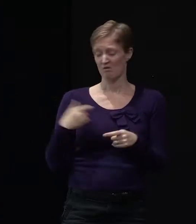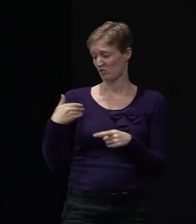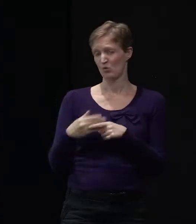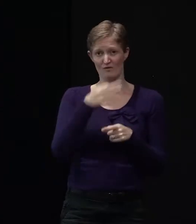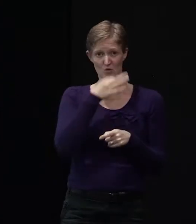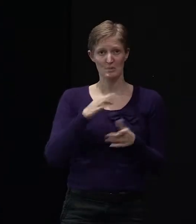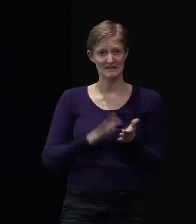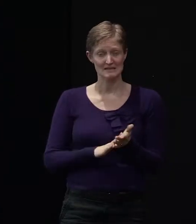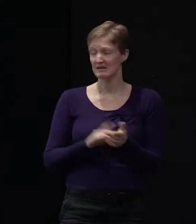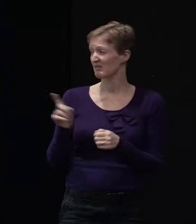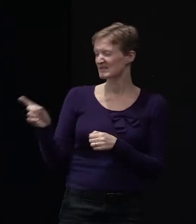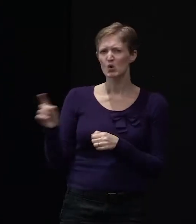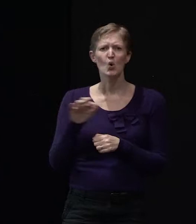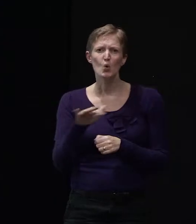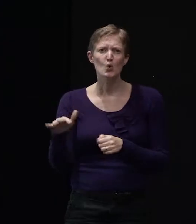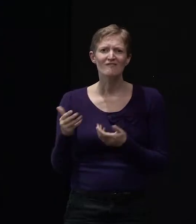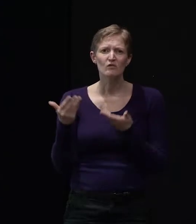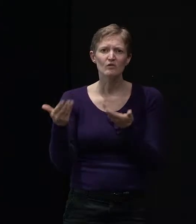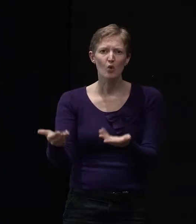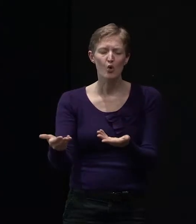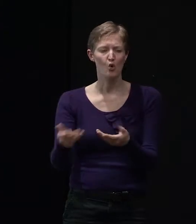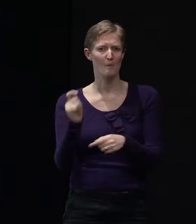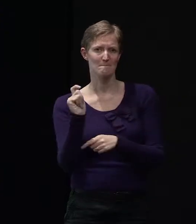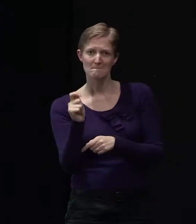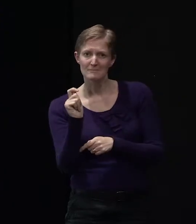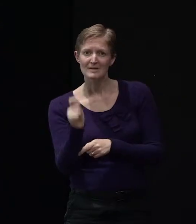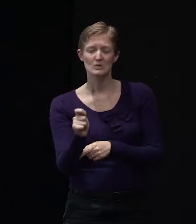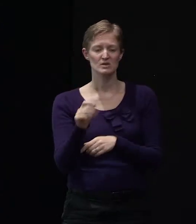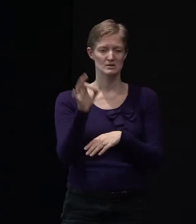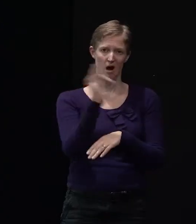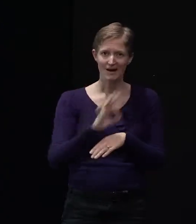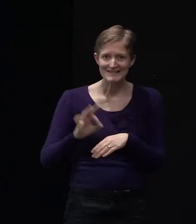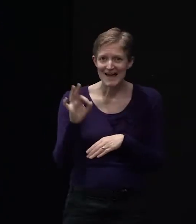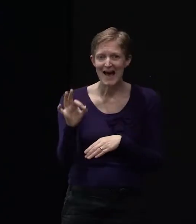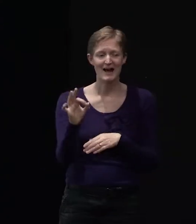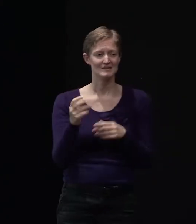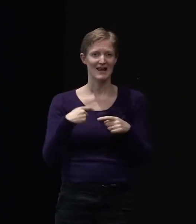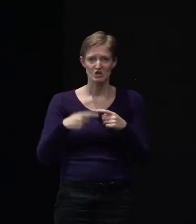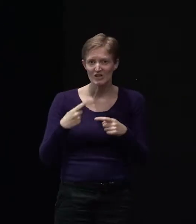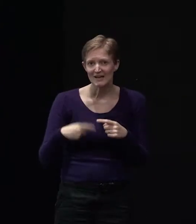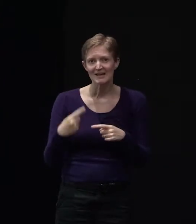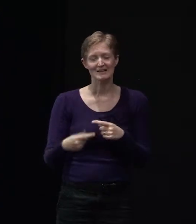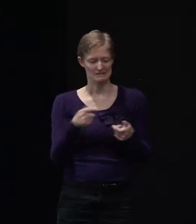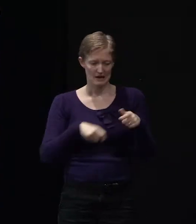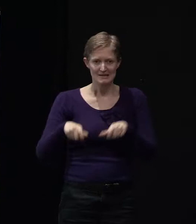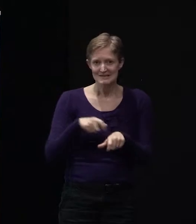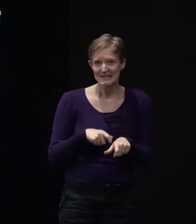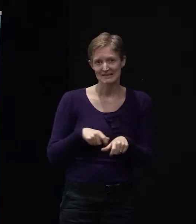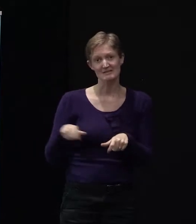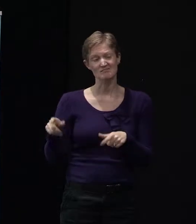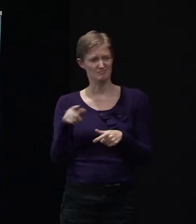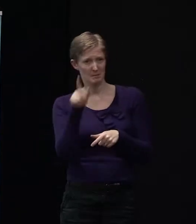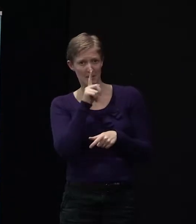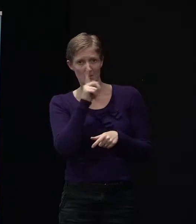building professionals, architects and engineers and scientists and geotechnical engineers and so on, people who can understand and put